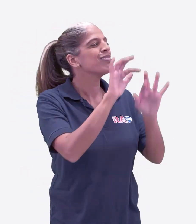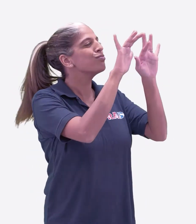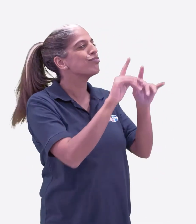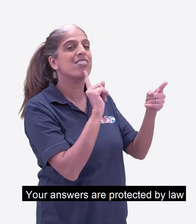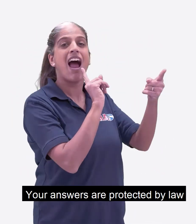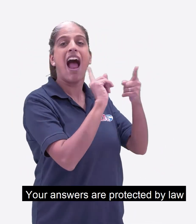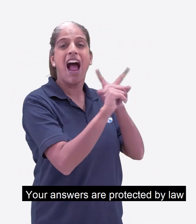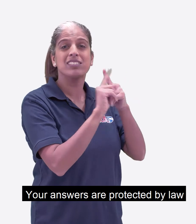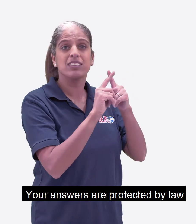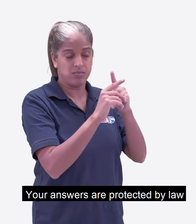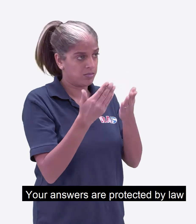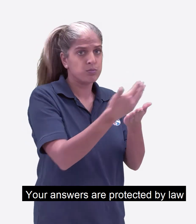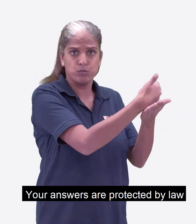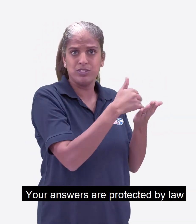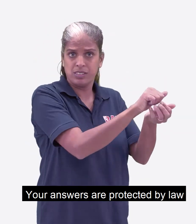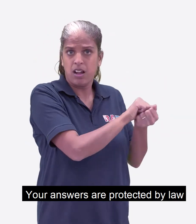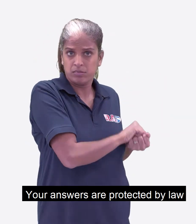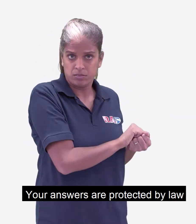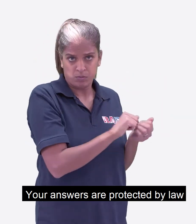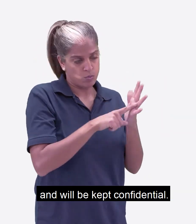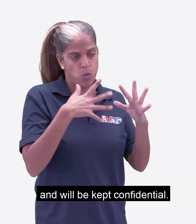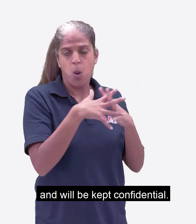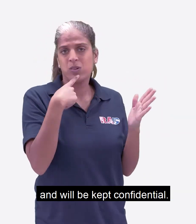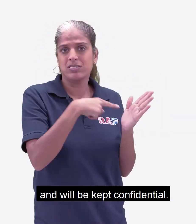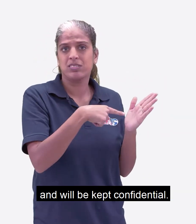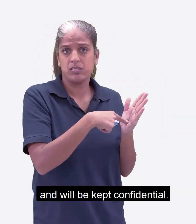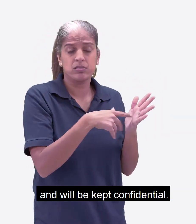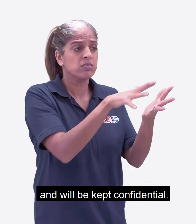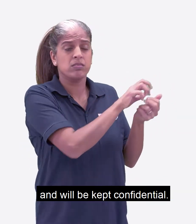Your answers are protected by law and will be kept confidential